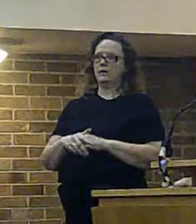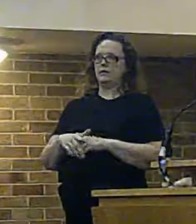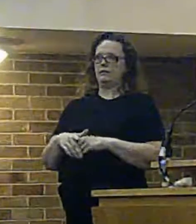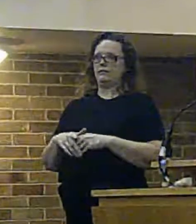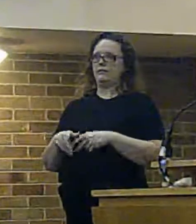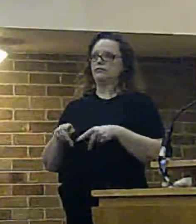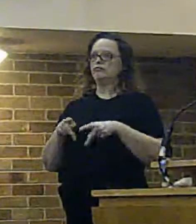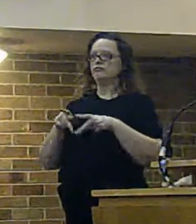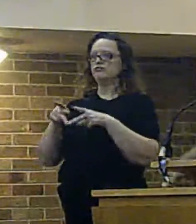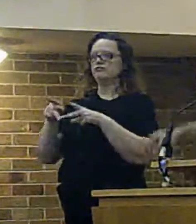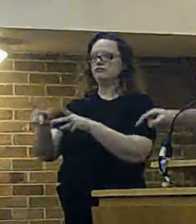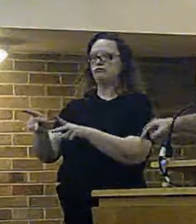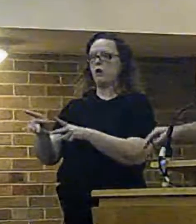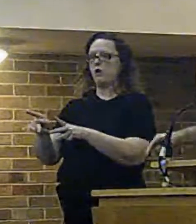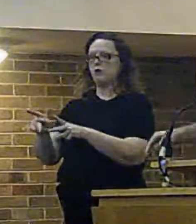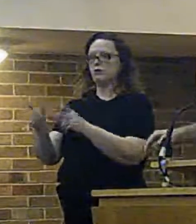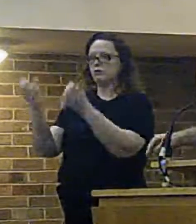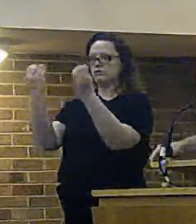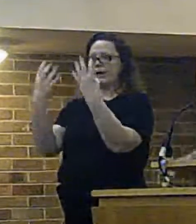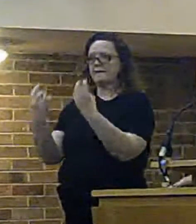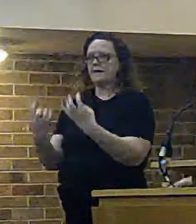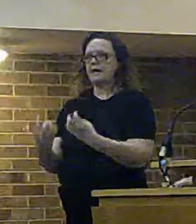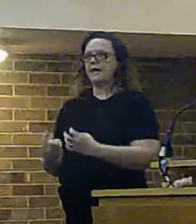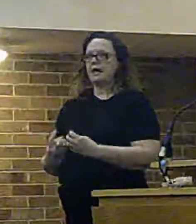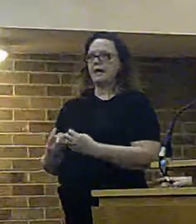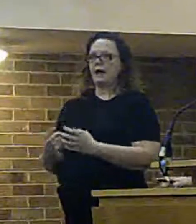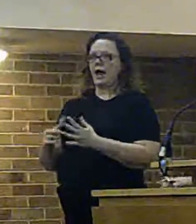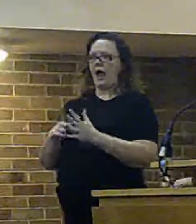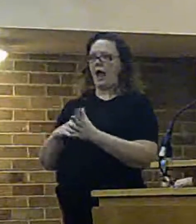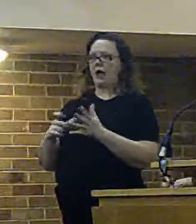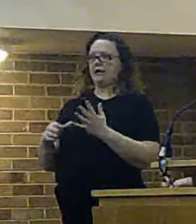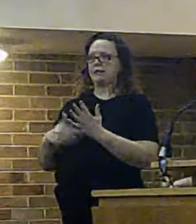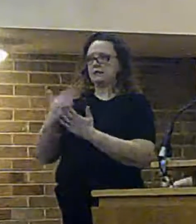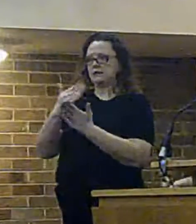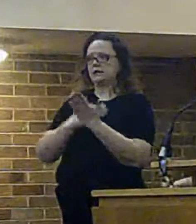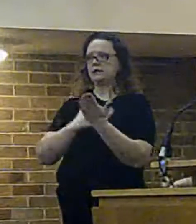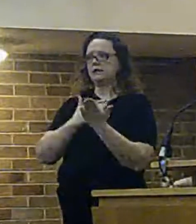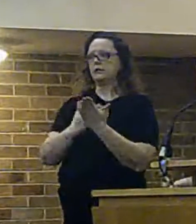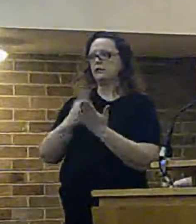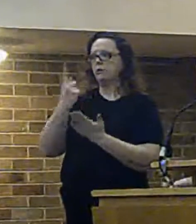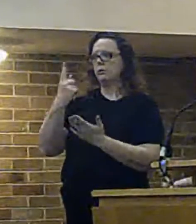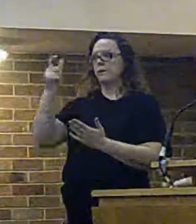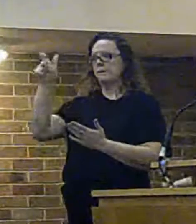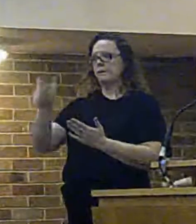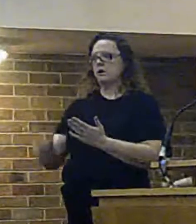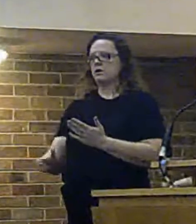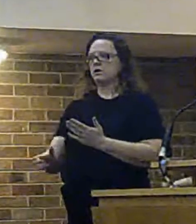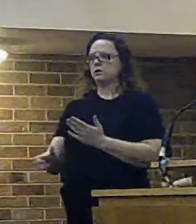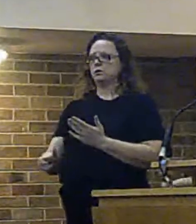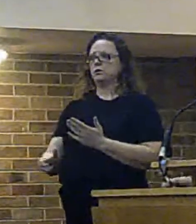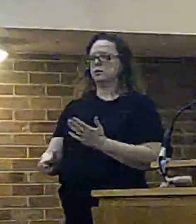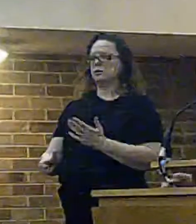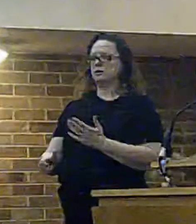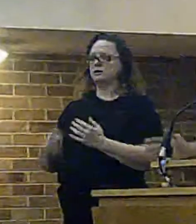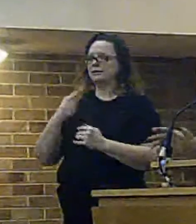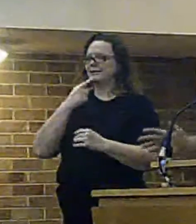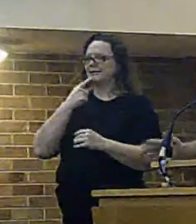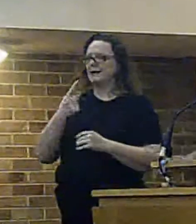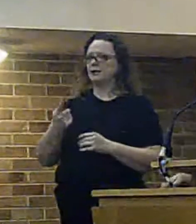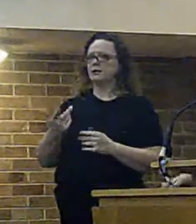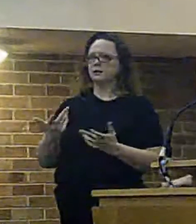the road traffic act now at the last meeting here there was one particular individual was giving me a hard time over saying